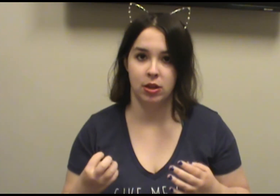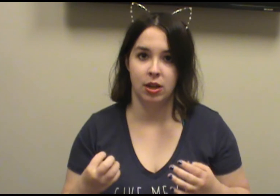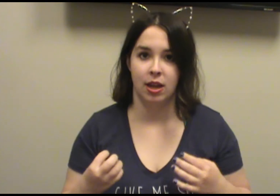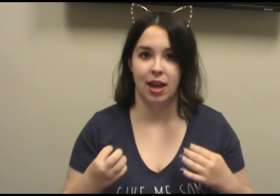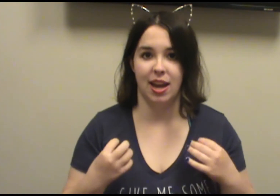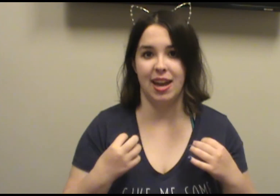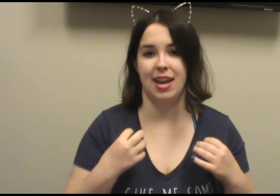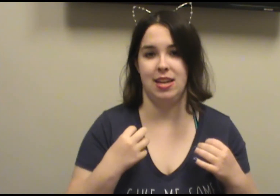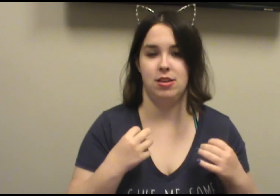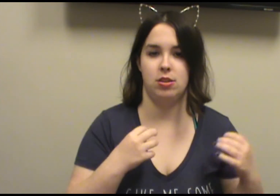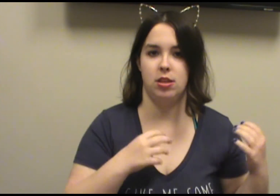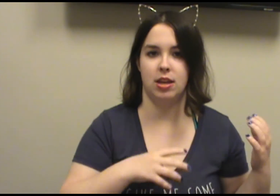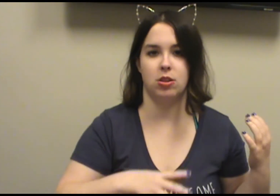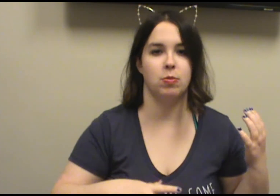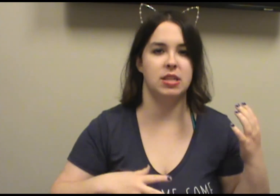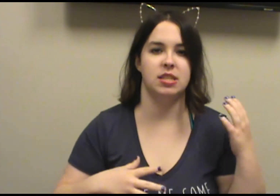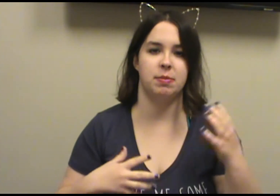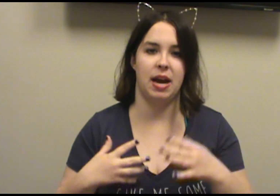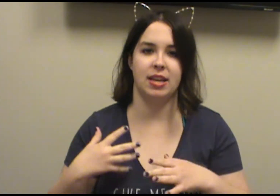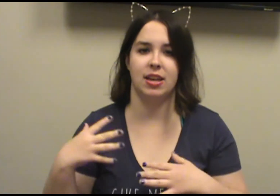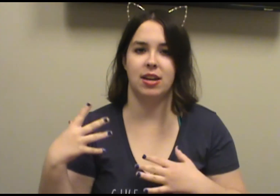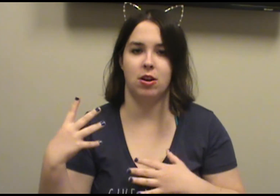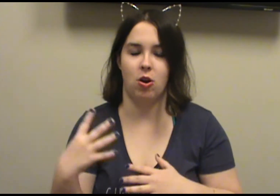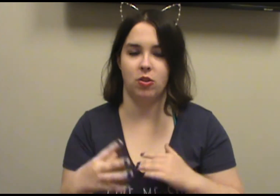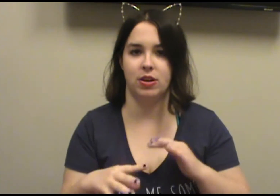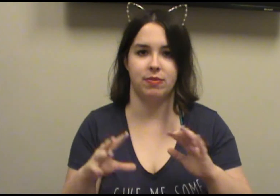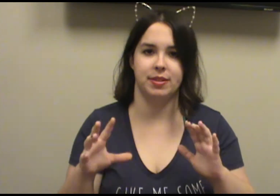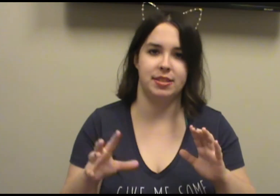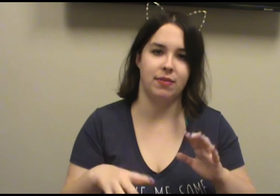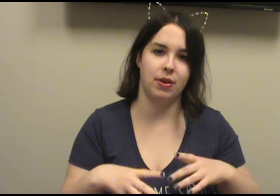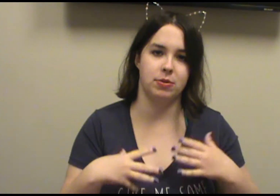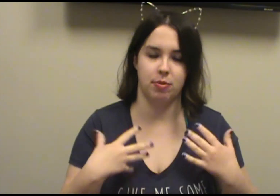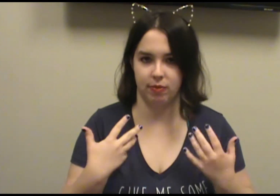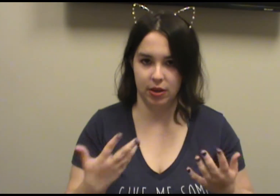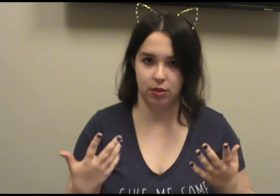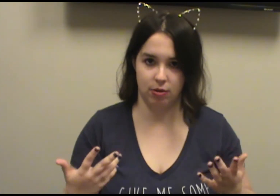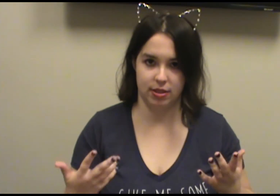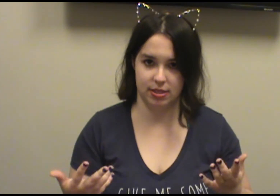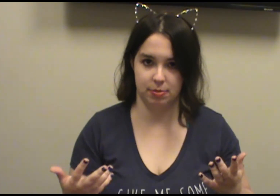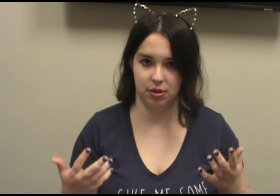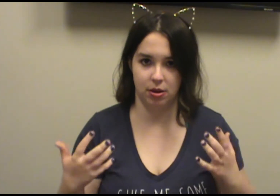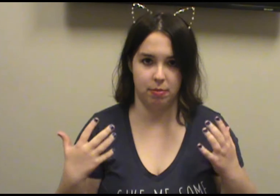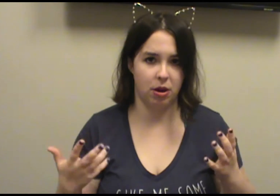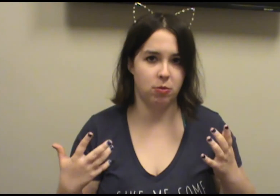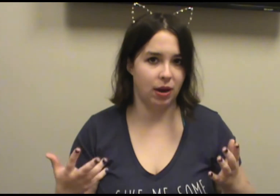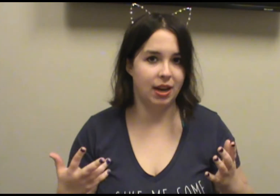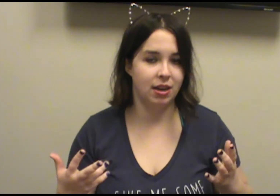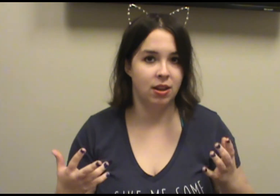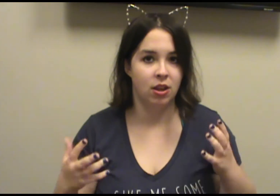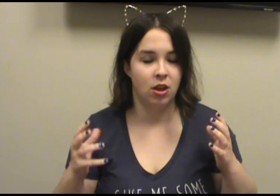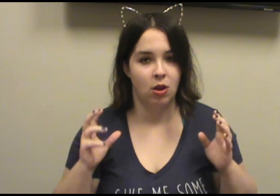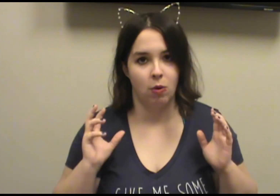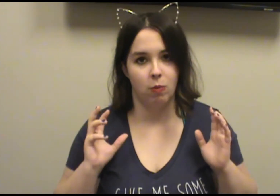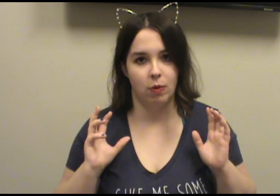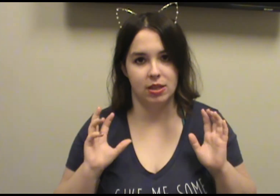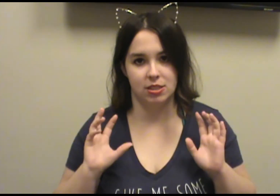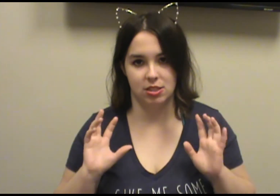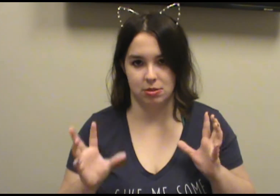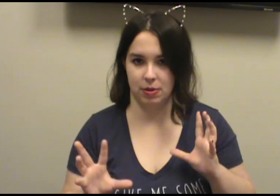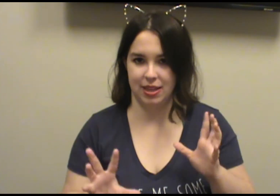and like the reasons behind that, and all the different stuff that was revealed throughout this episode about Rain was just really